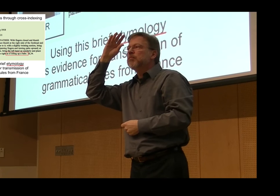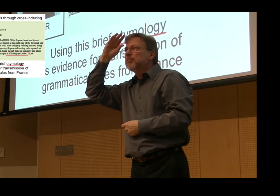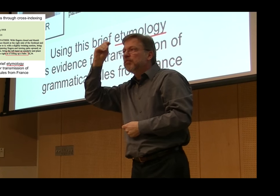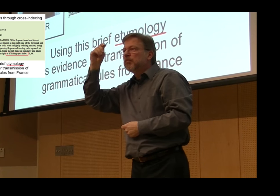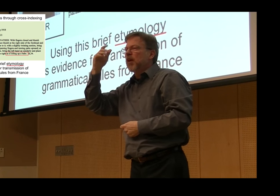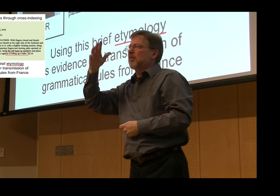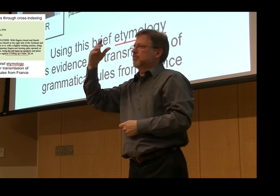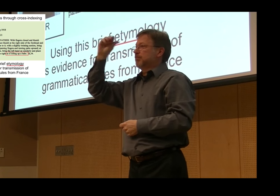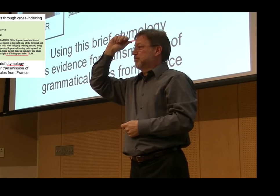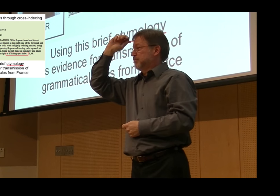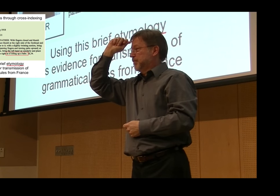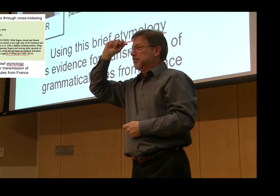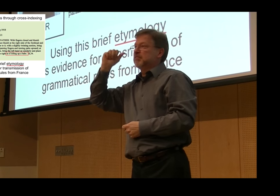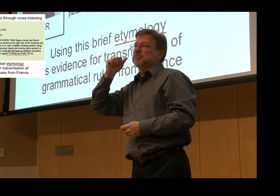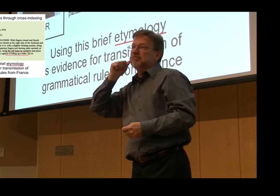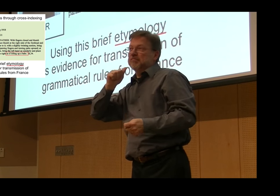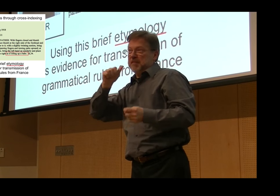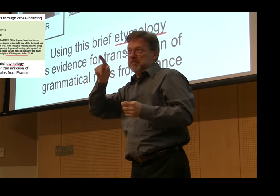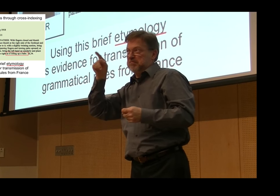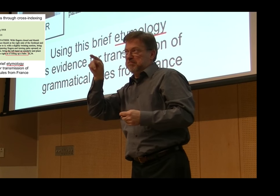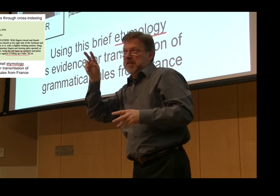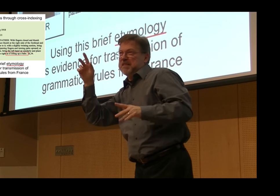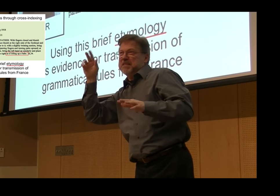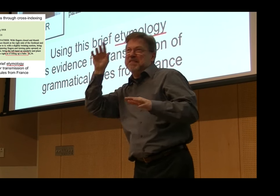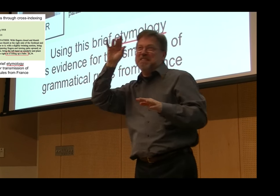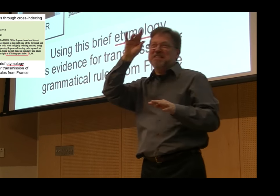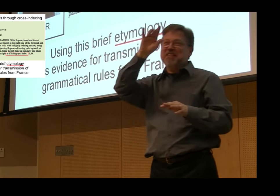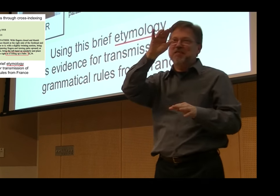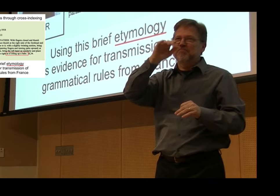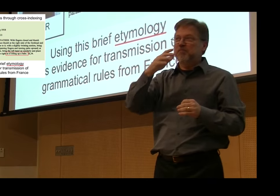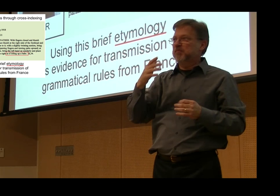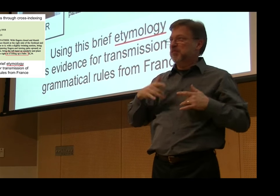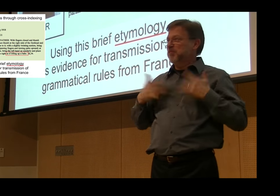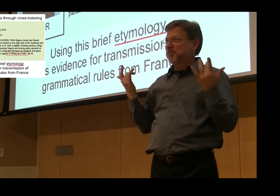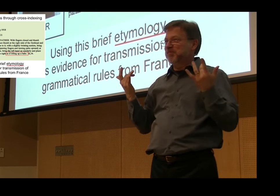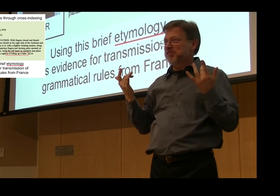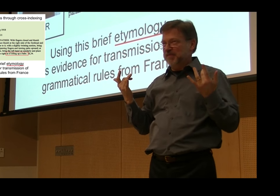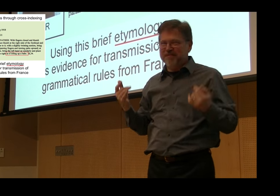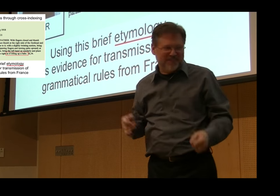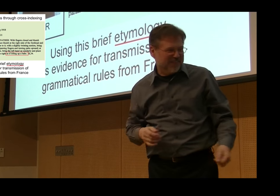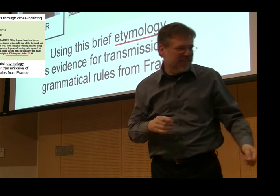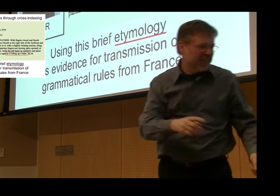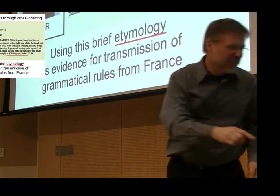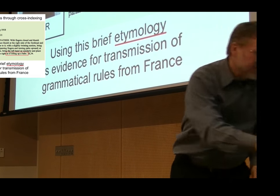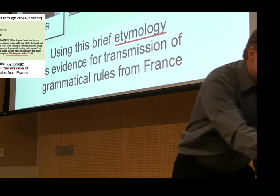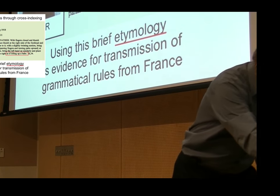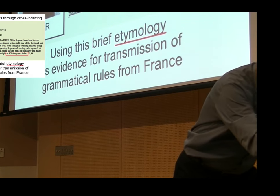language, one of the dictionaries published in the mid-1800s described the same phenomenon and